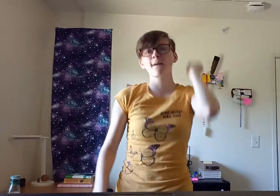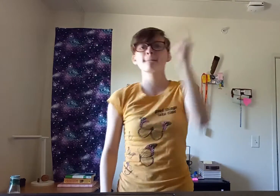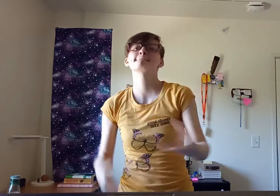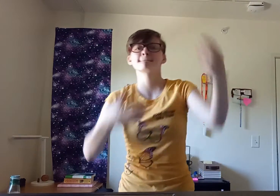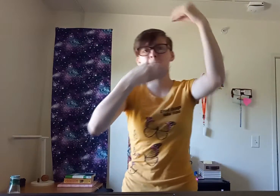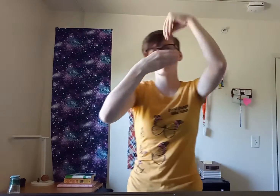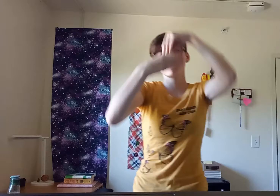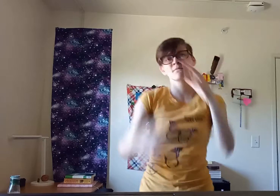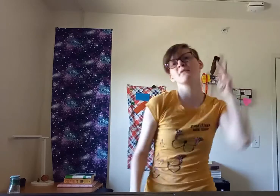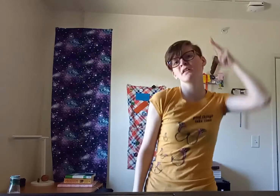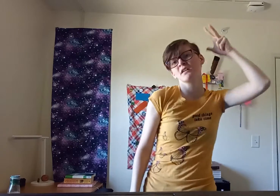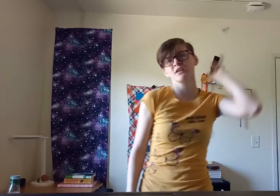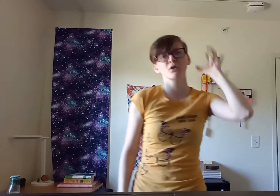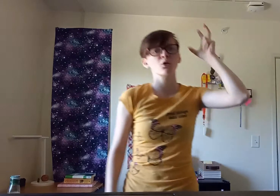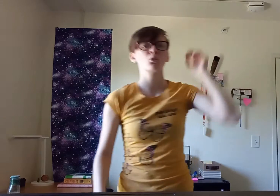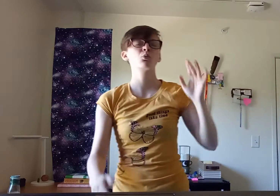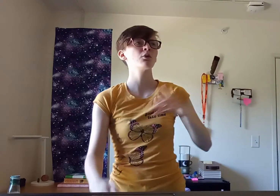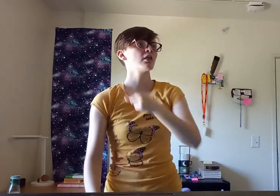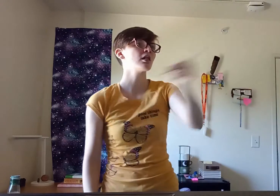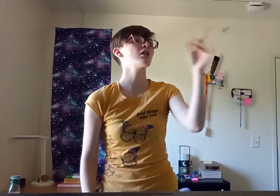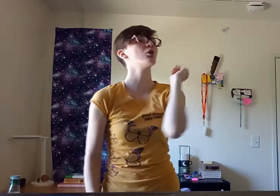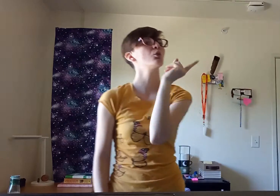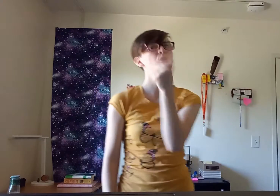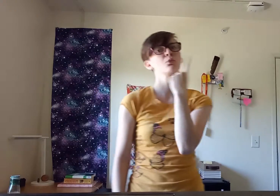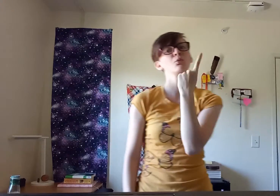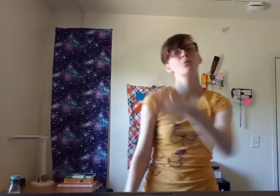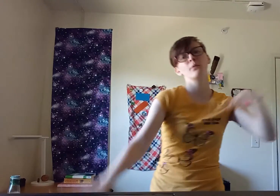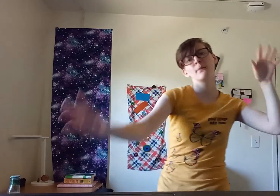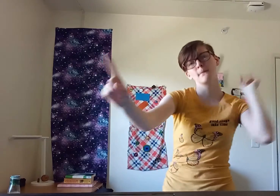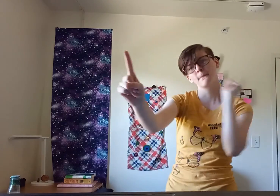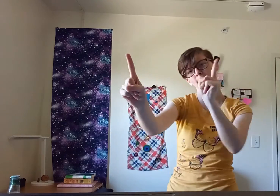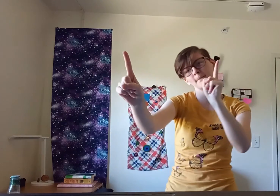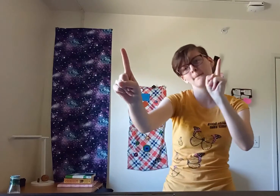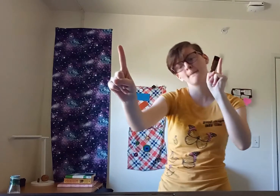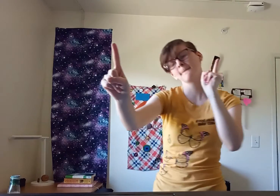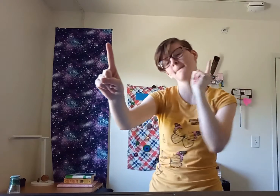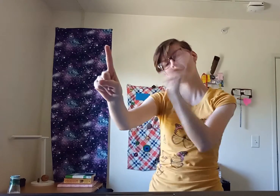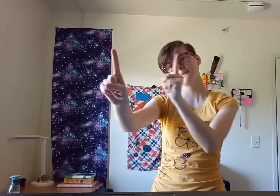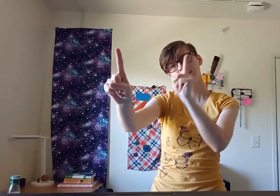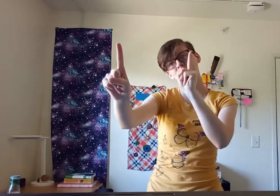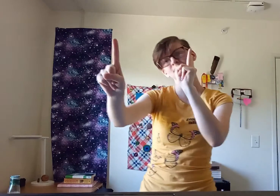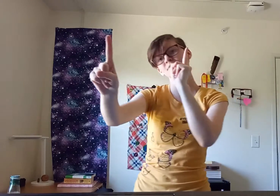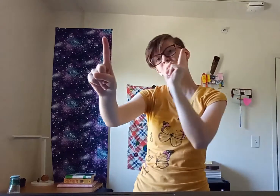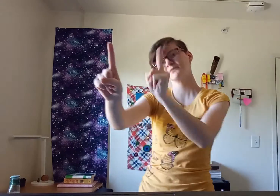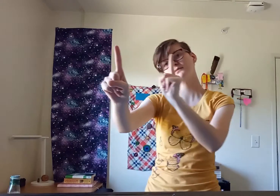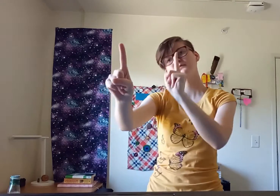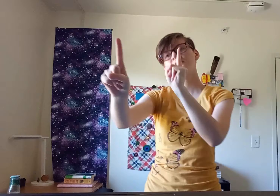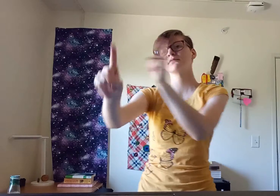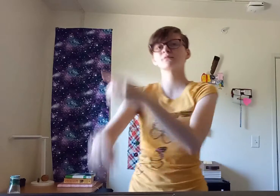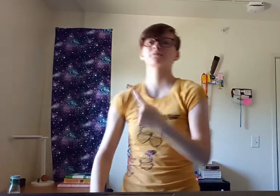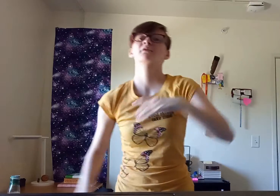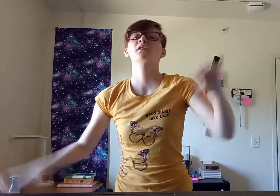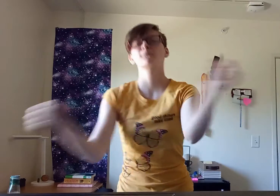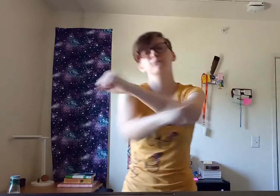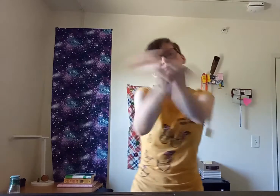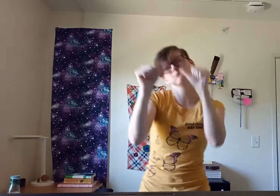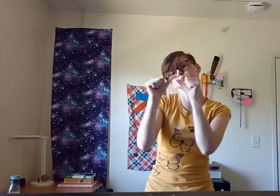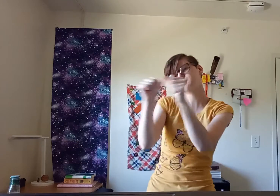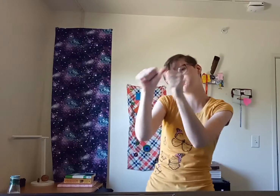I hear all the demons in my head say, come a little closer. I